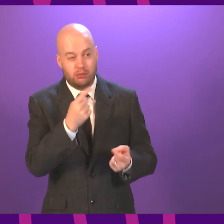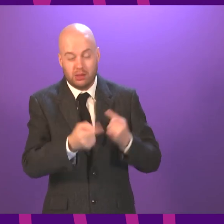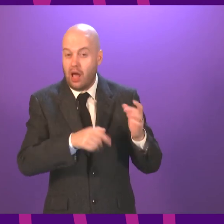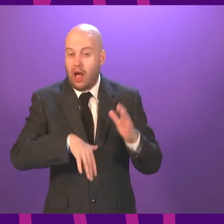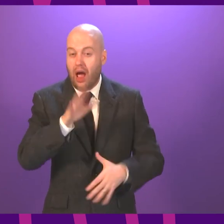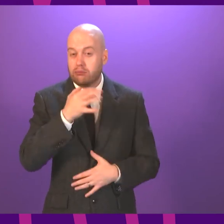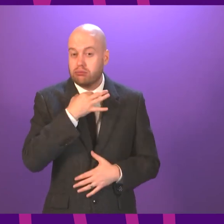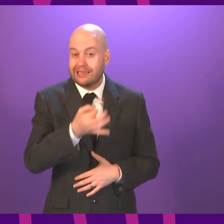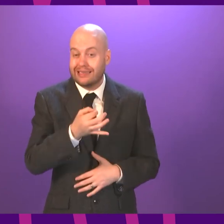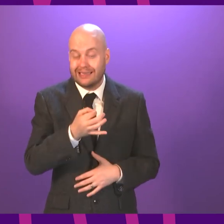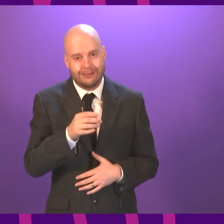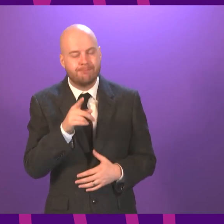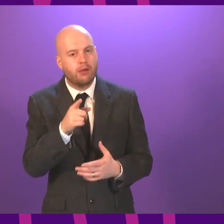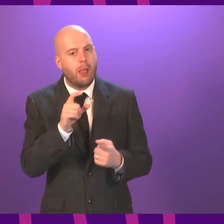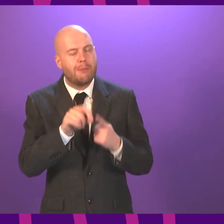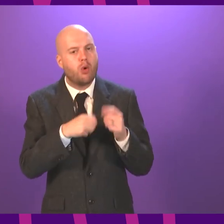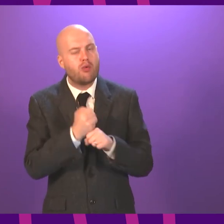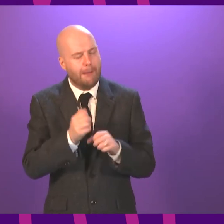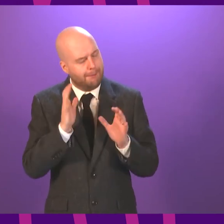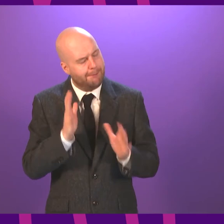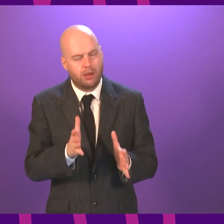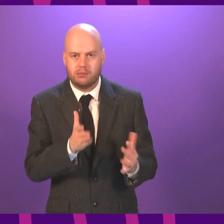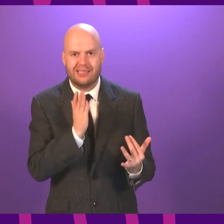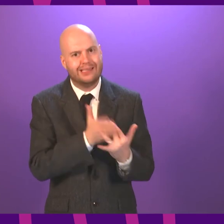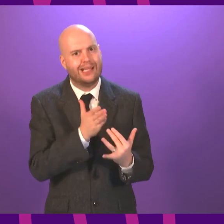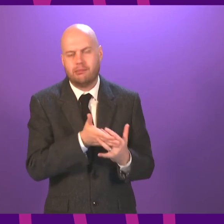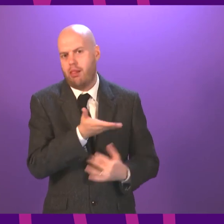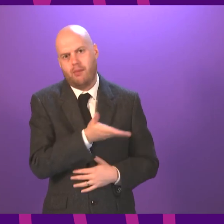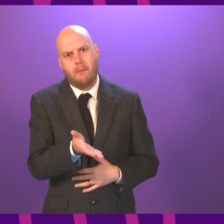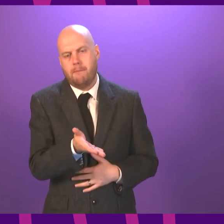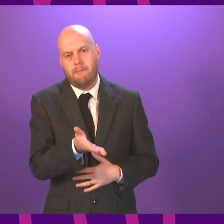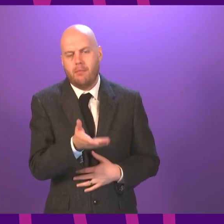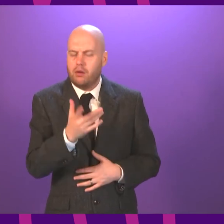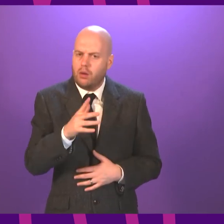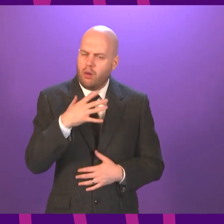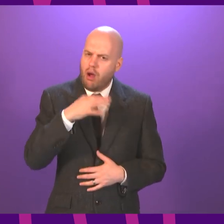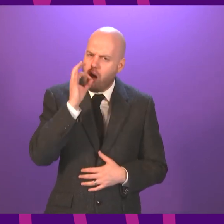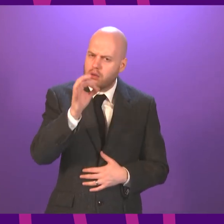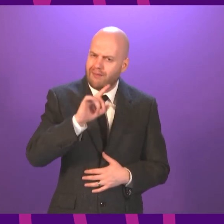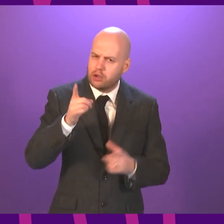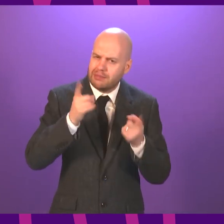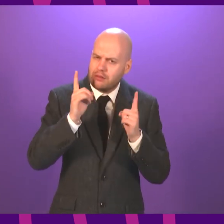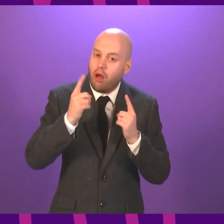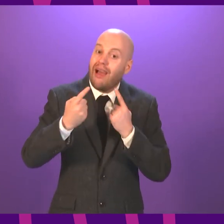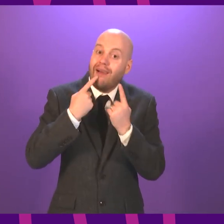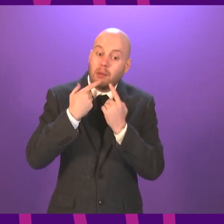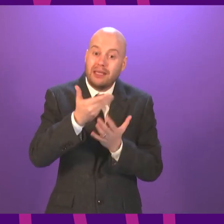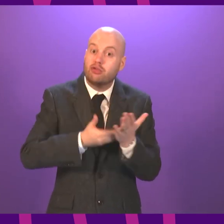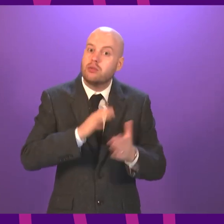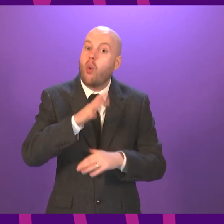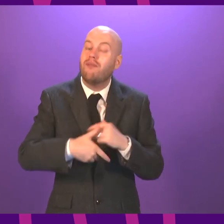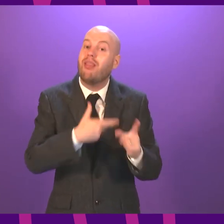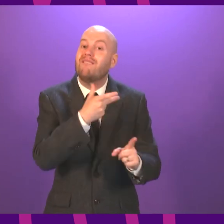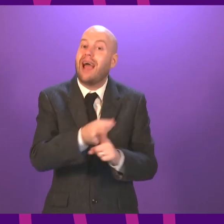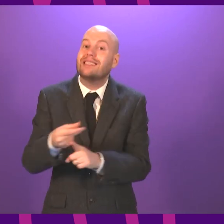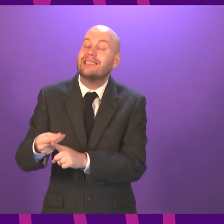so, the programme must be accessible. So can I ask the First Minister, in which translation is information about the vaccine programme available